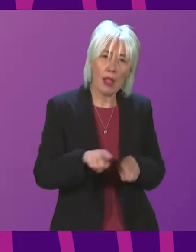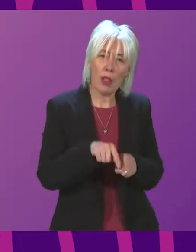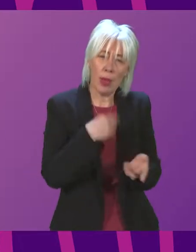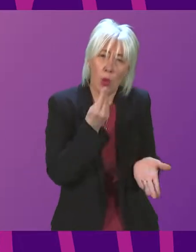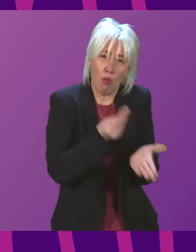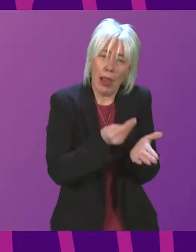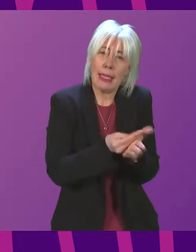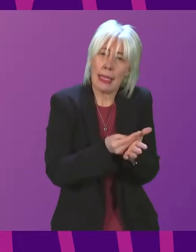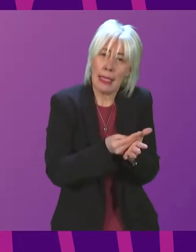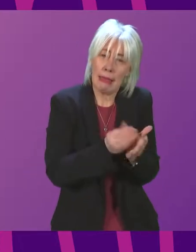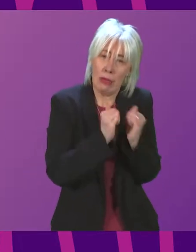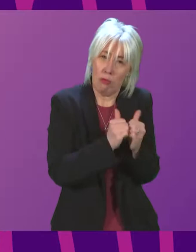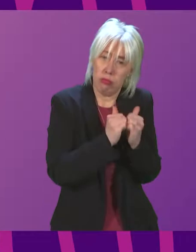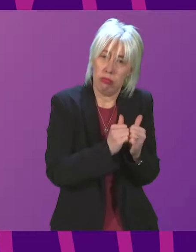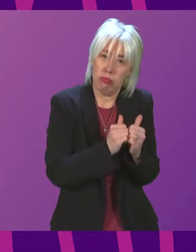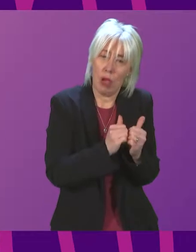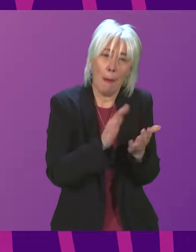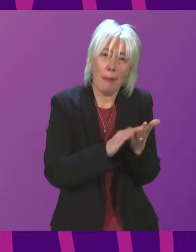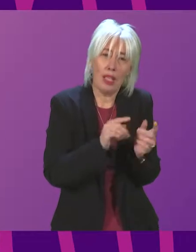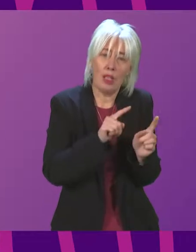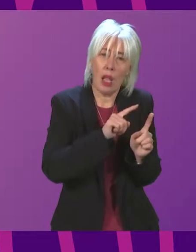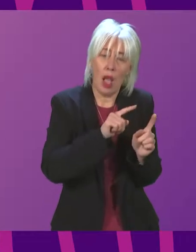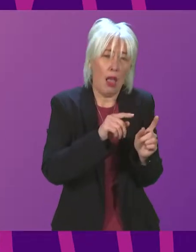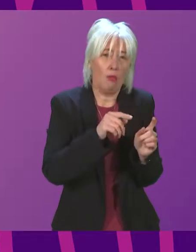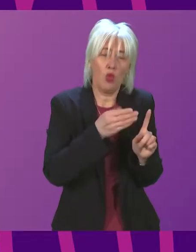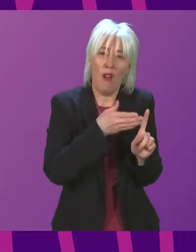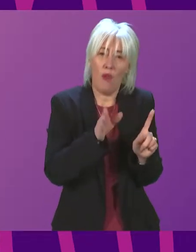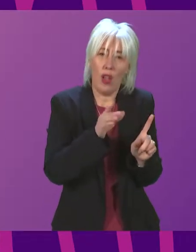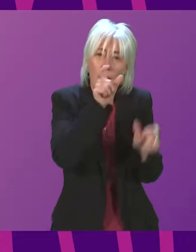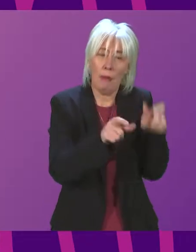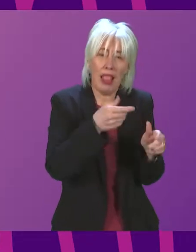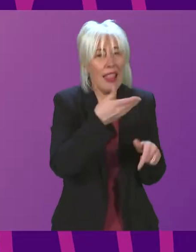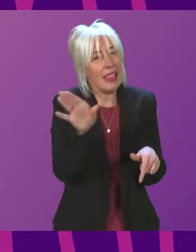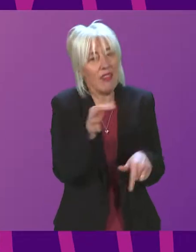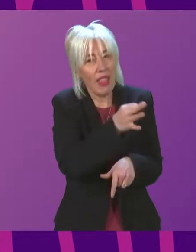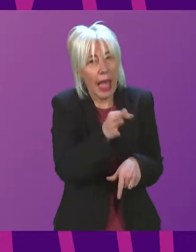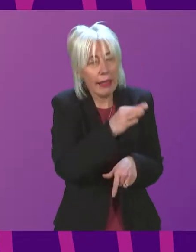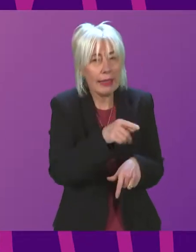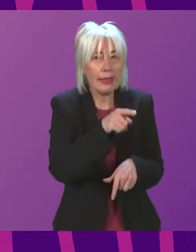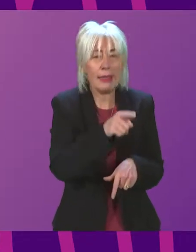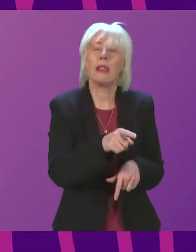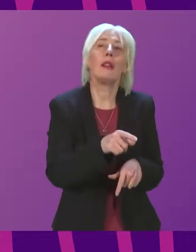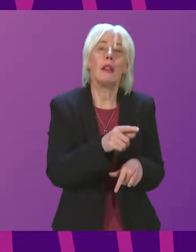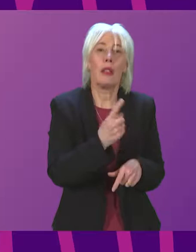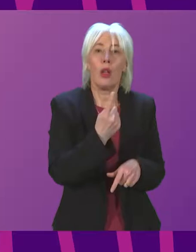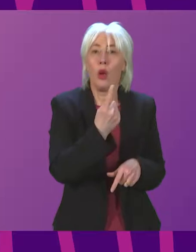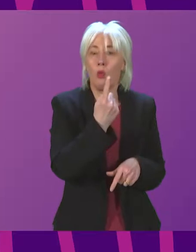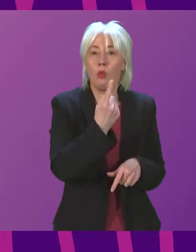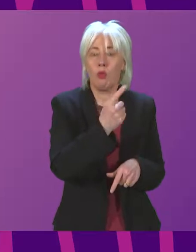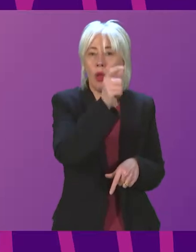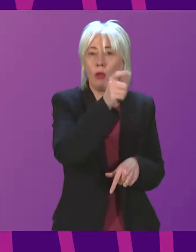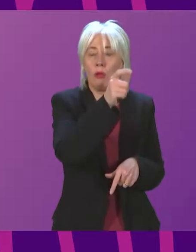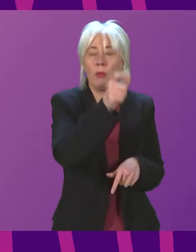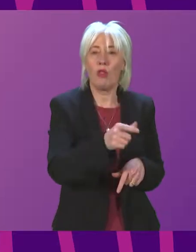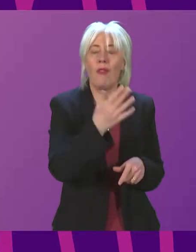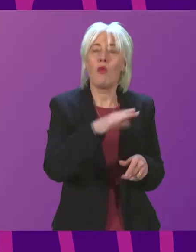communities, thereby avoid depopulation. This morning, Donald Joseph McLean of Barri Atlantic, a